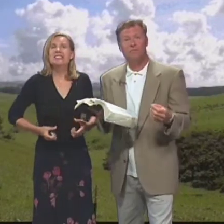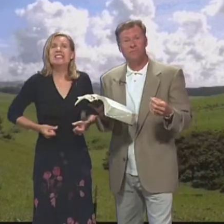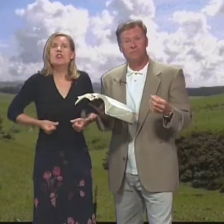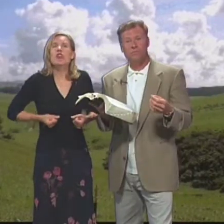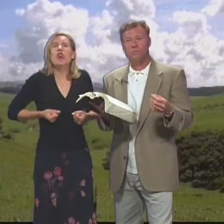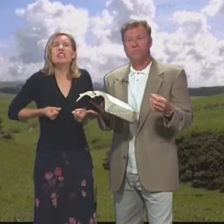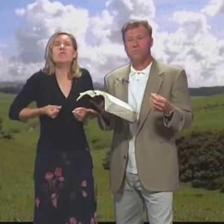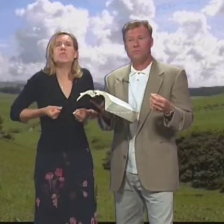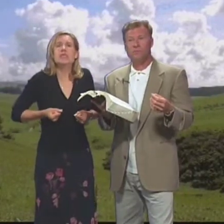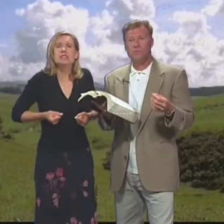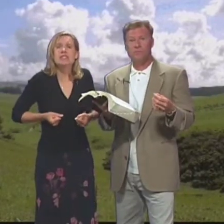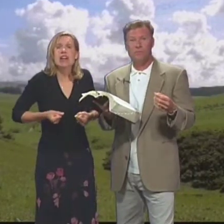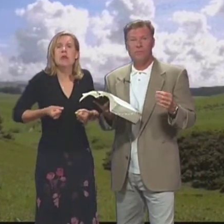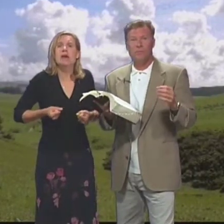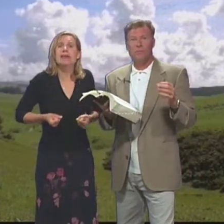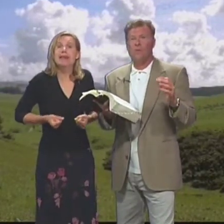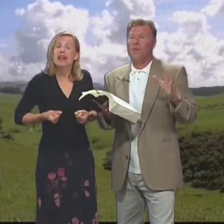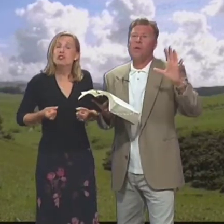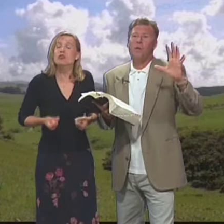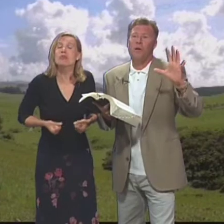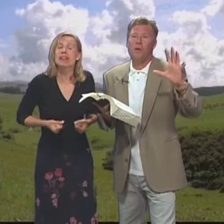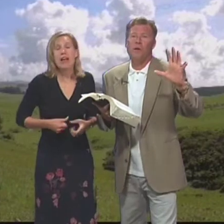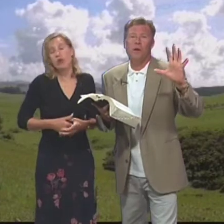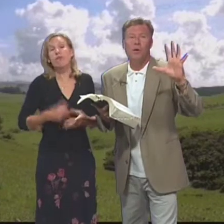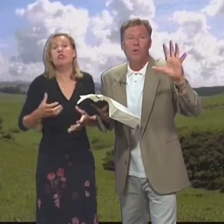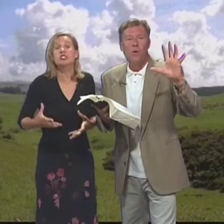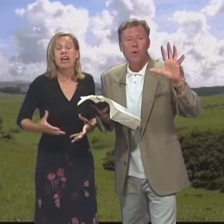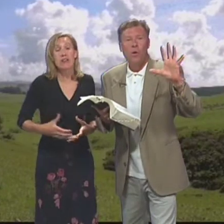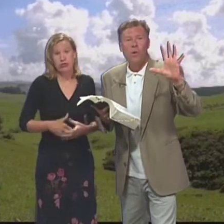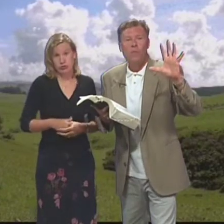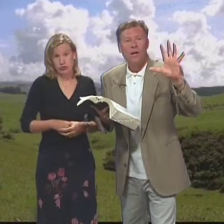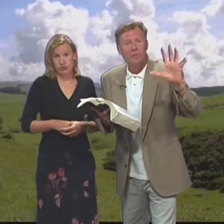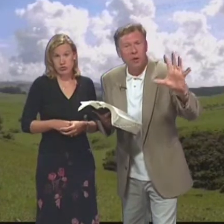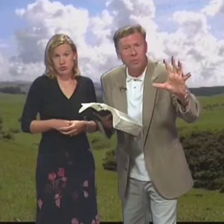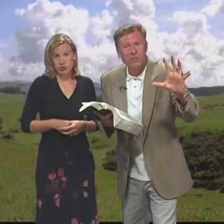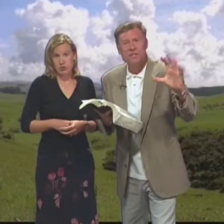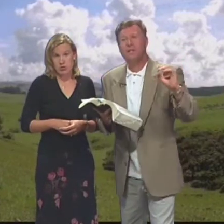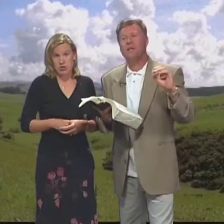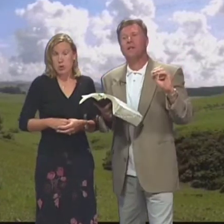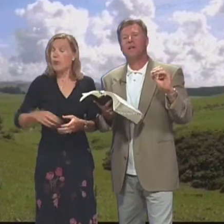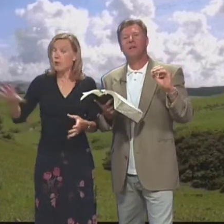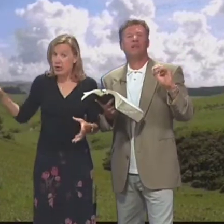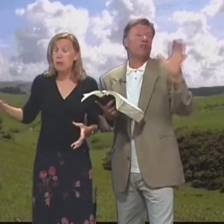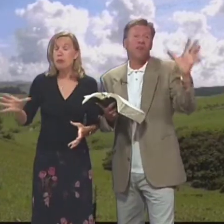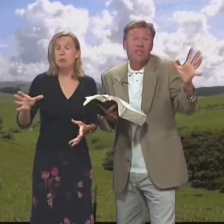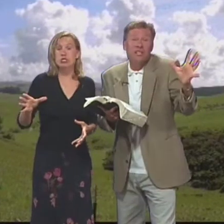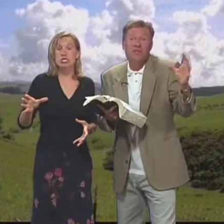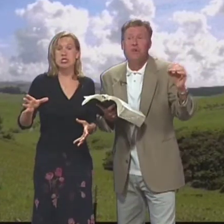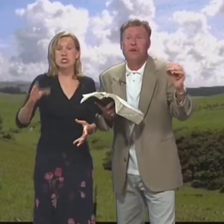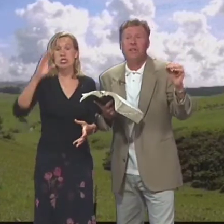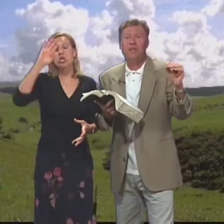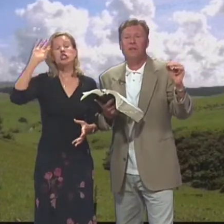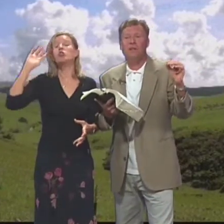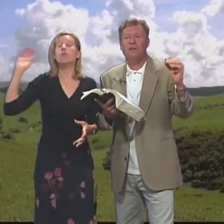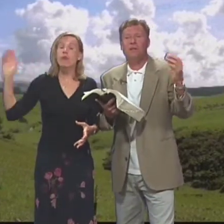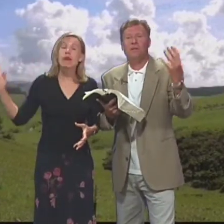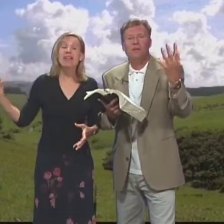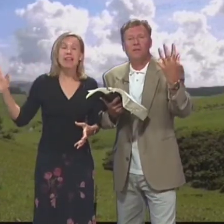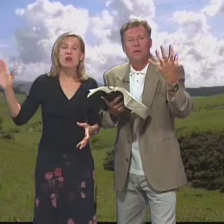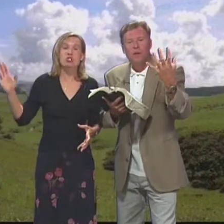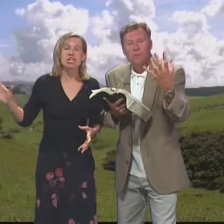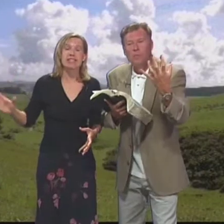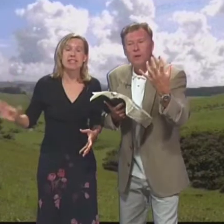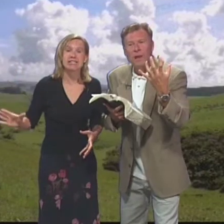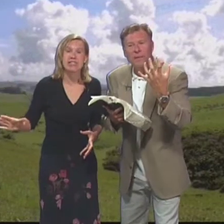Porque están siendo Impulsados Manejados Obligados Forzados By good purposes Por buenos propósitos things They're doing Son